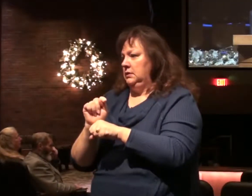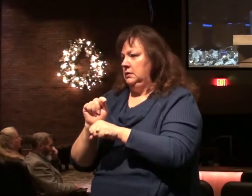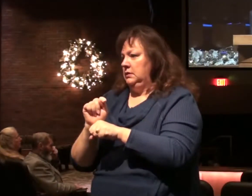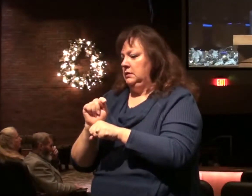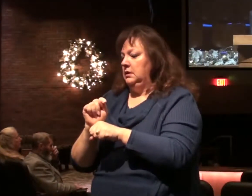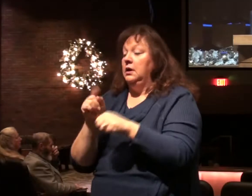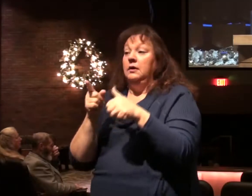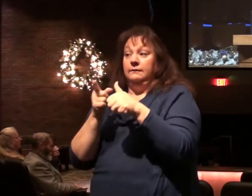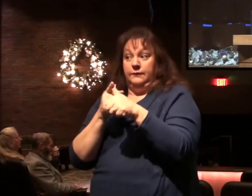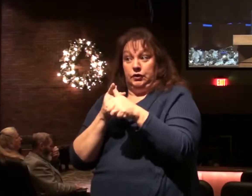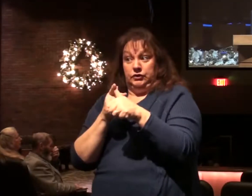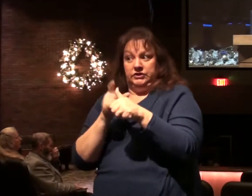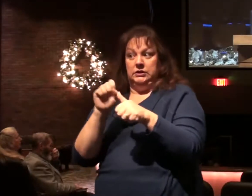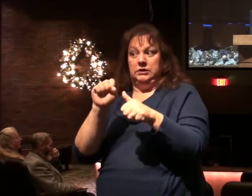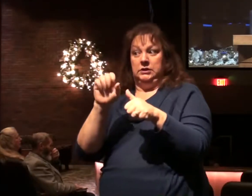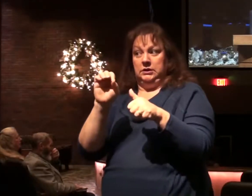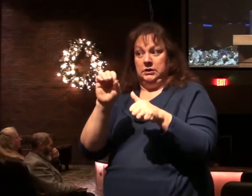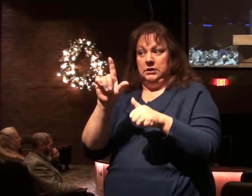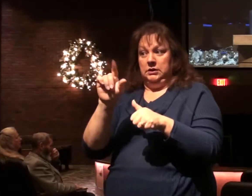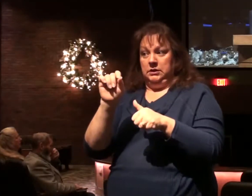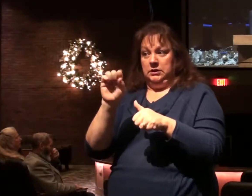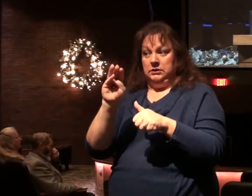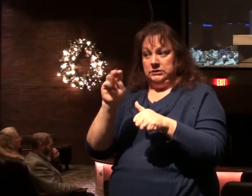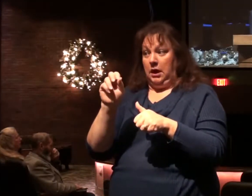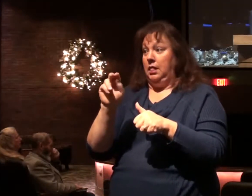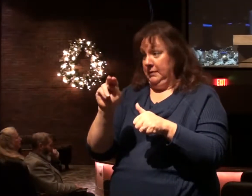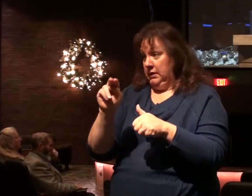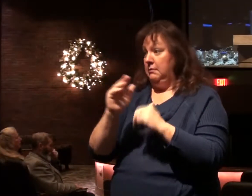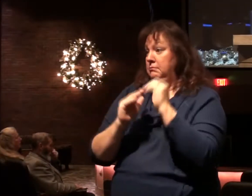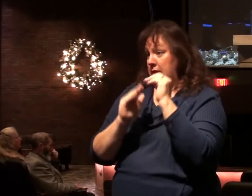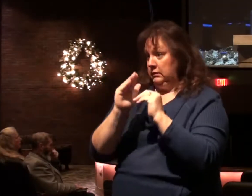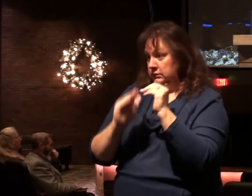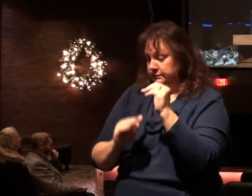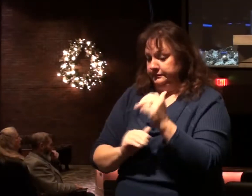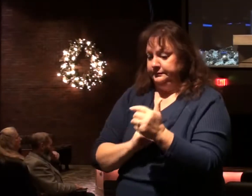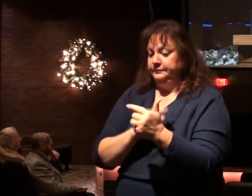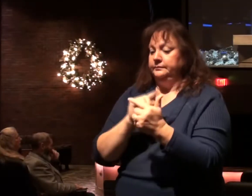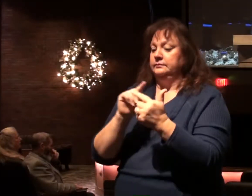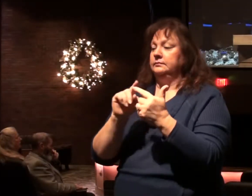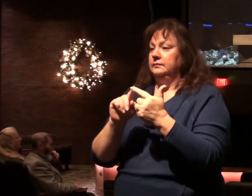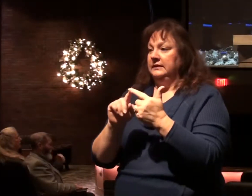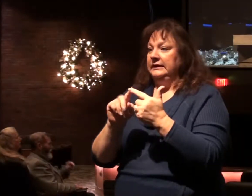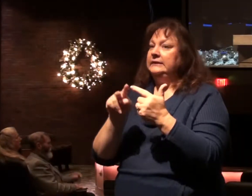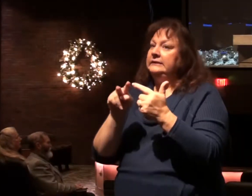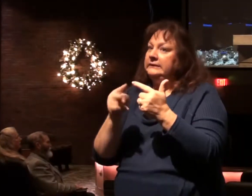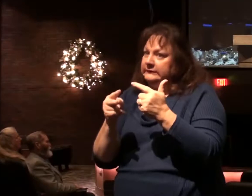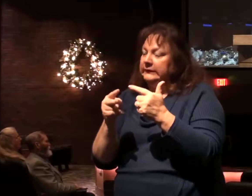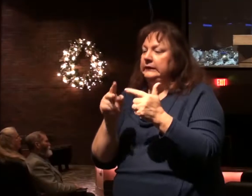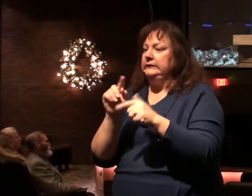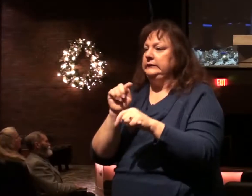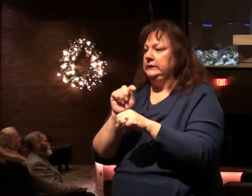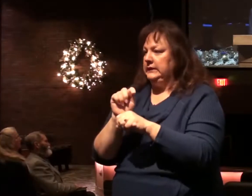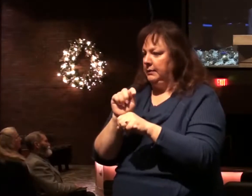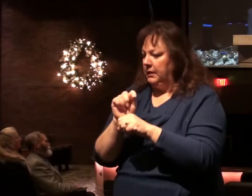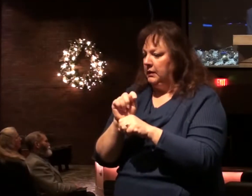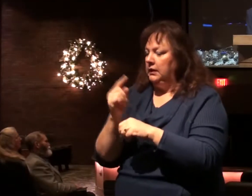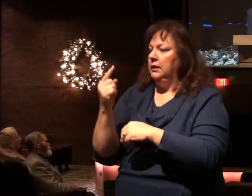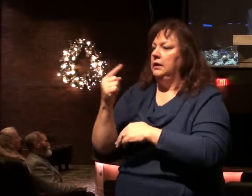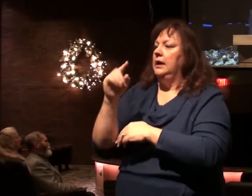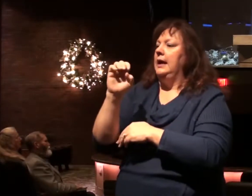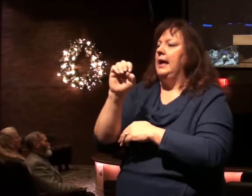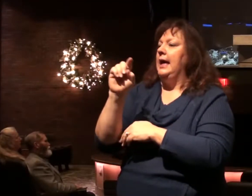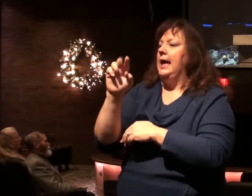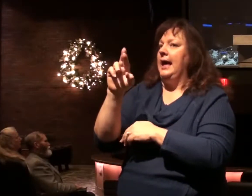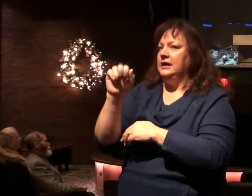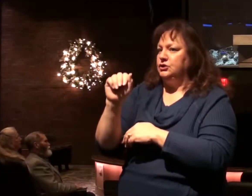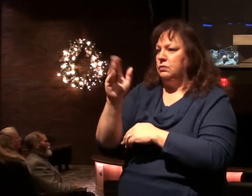first temple built under Solomon, then we have the second temple in the days of Ezra